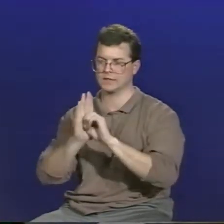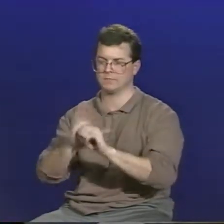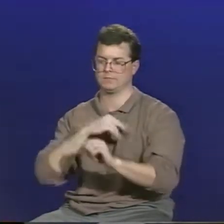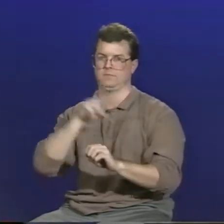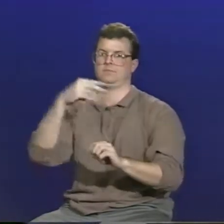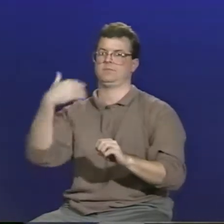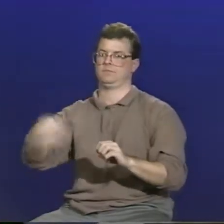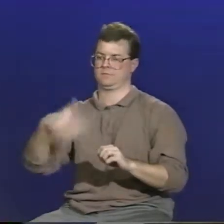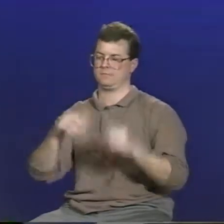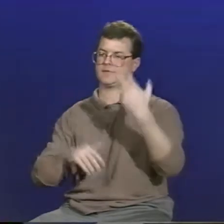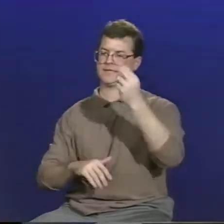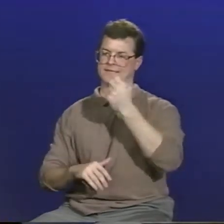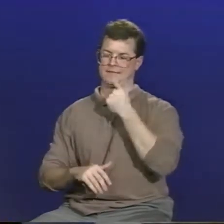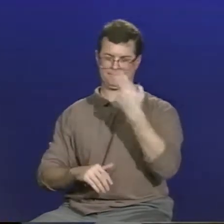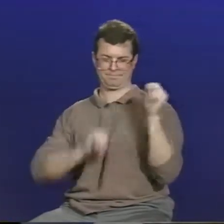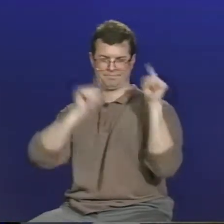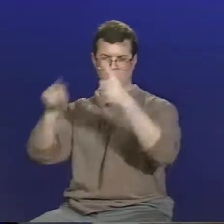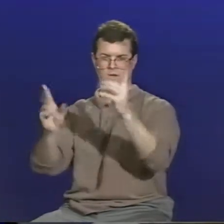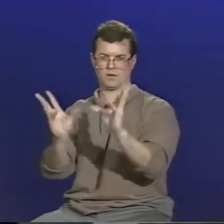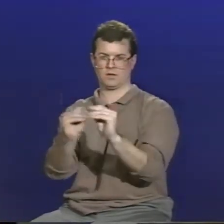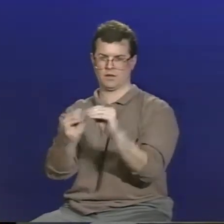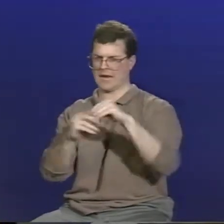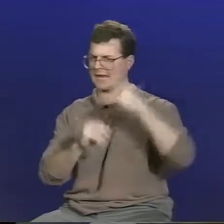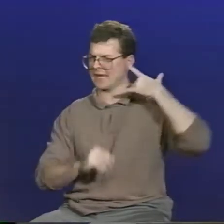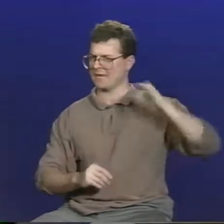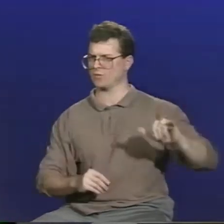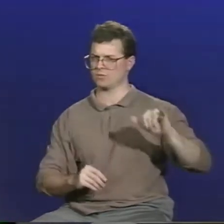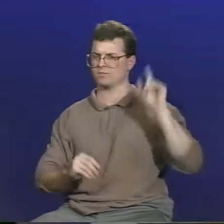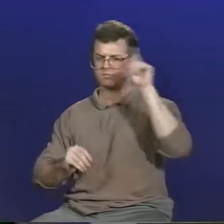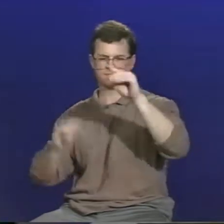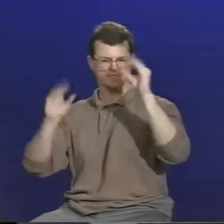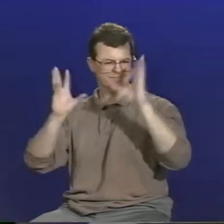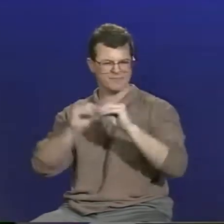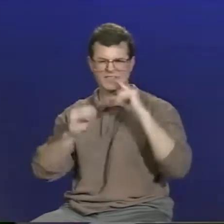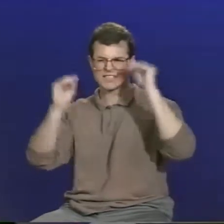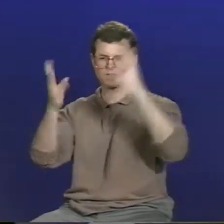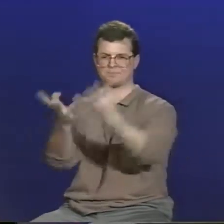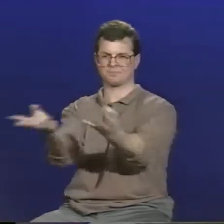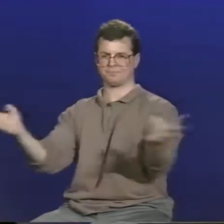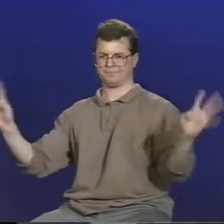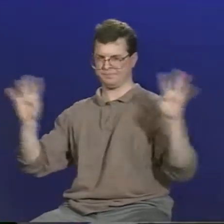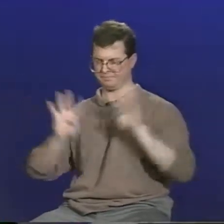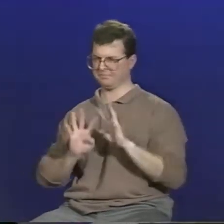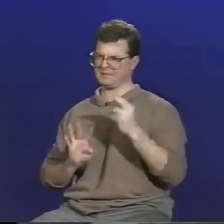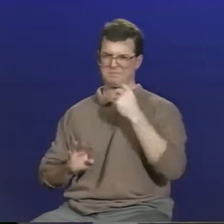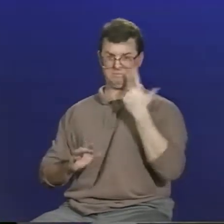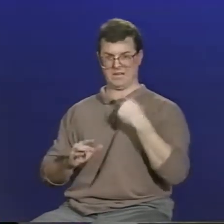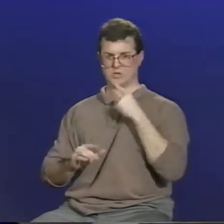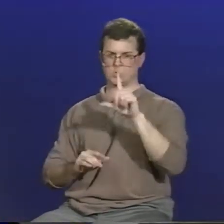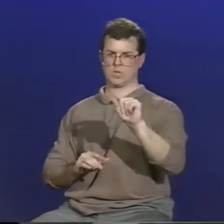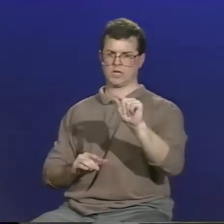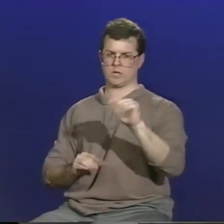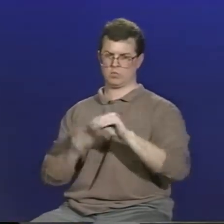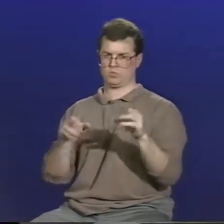The superintendent also gave a good example of this. He told of going to a meeting in California, teacher's meeting,